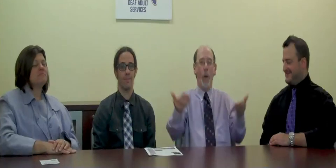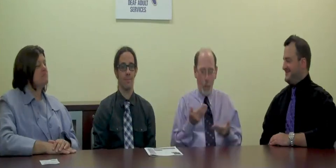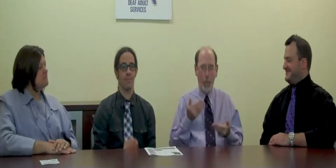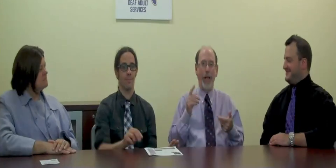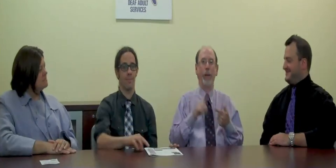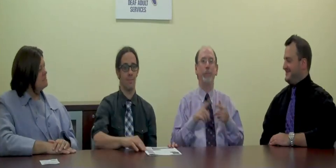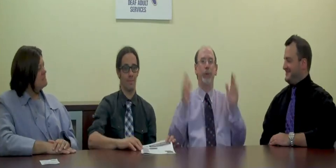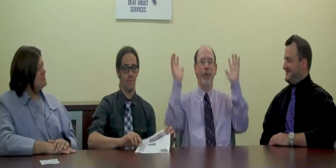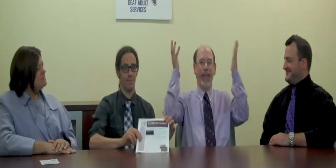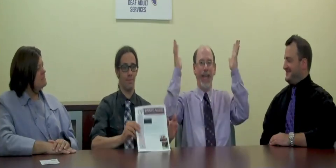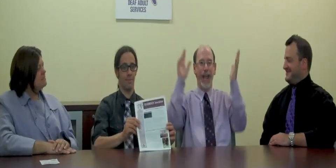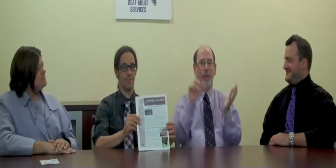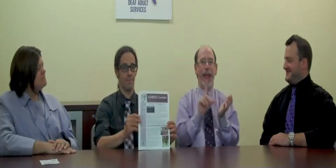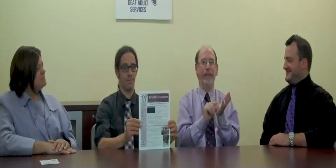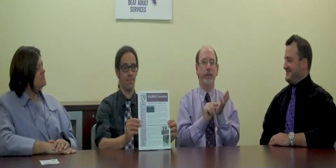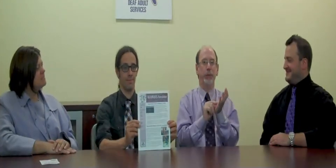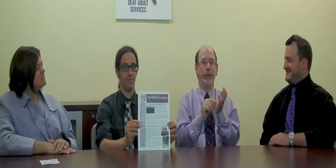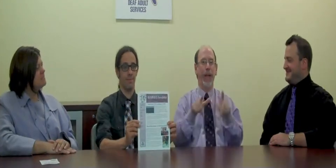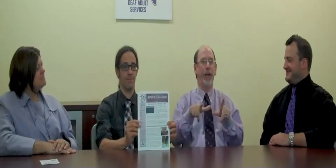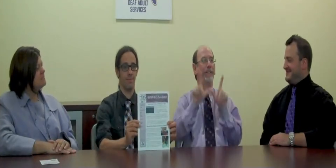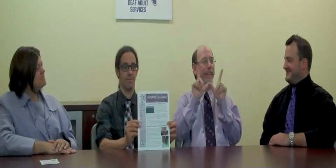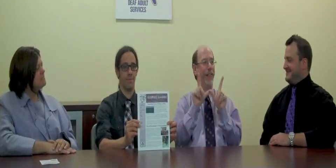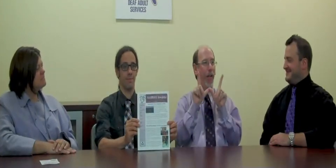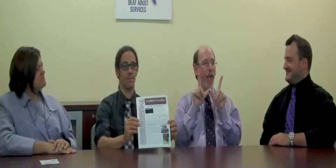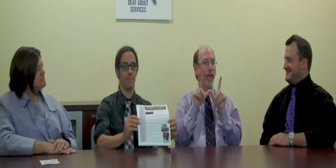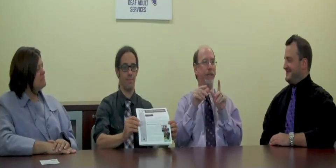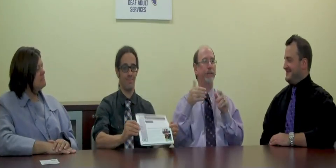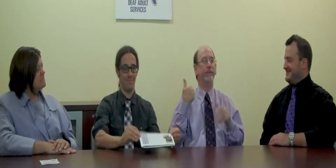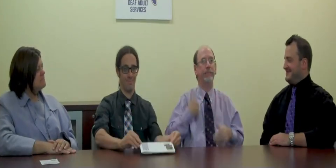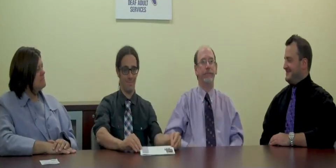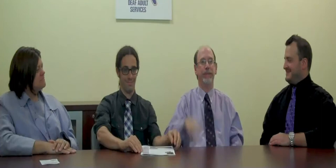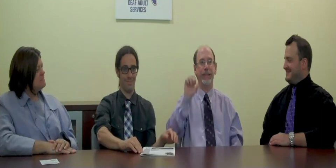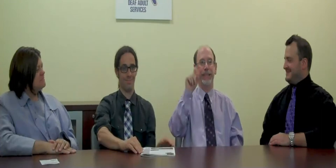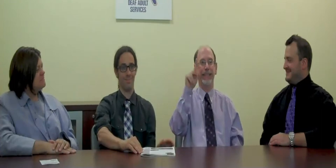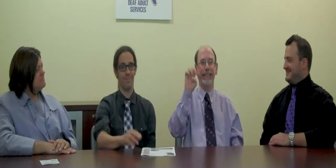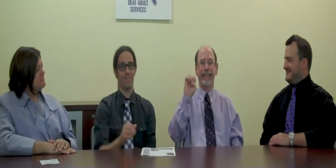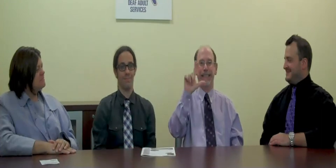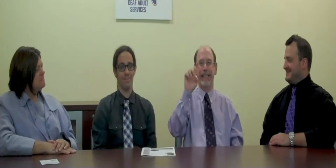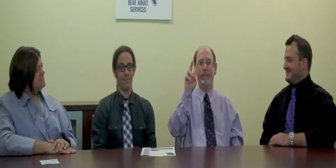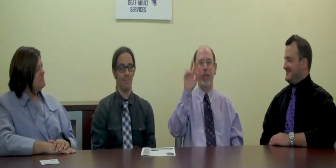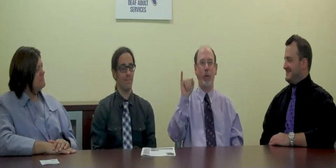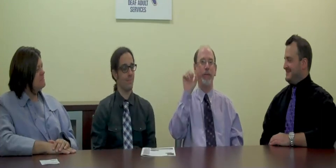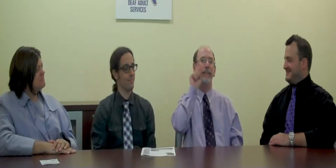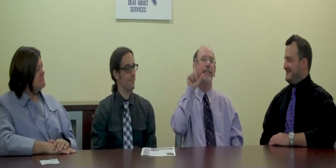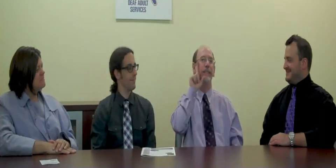Hello and welcome to the Handwaves Newsletter V-Log. My name is Steve Lovie.